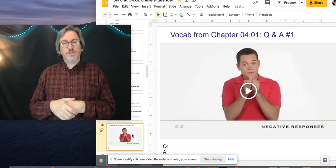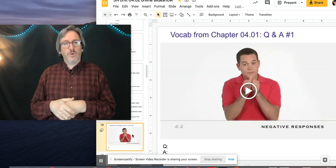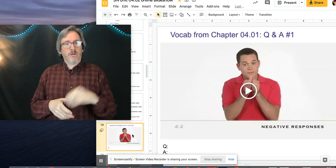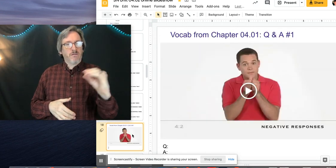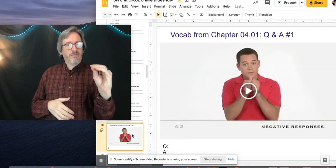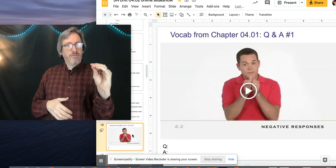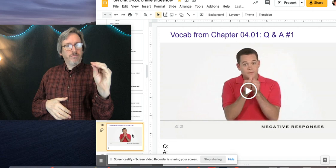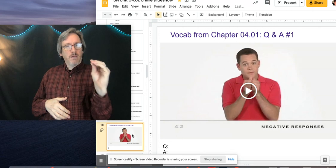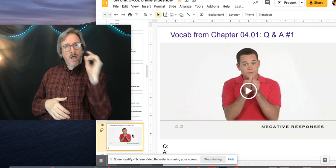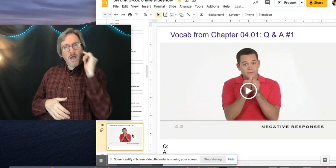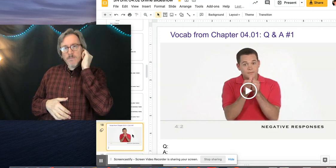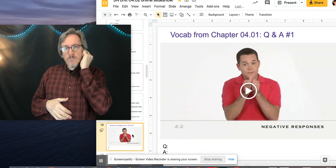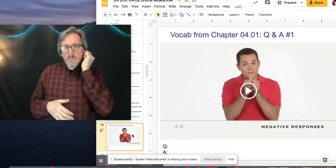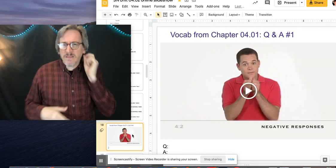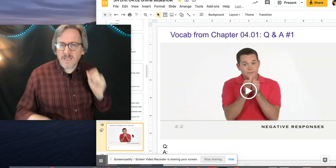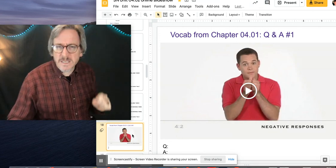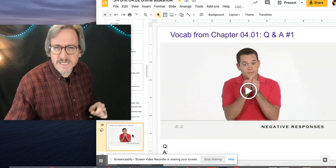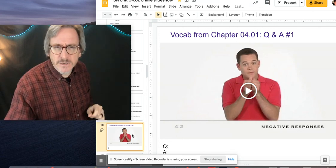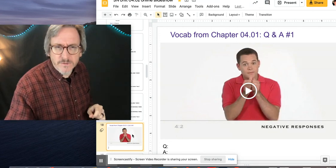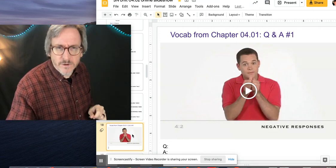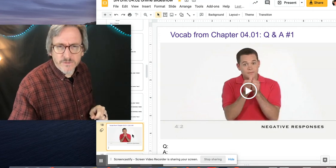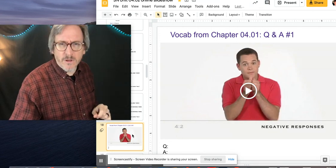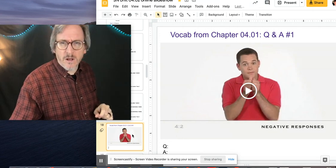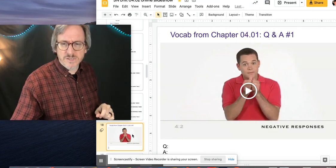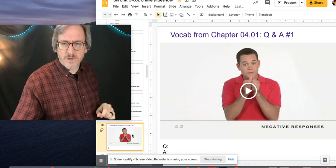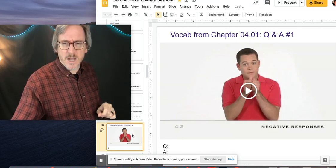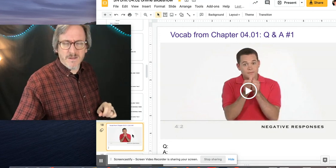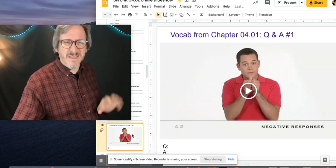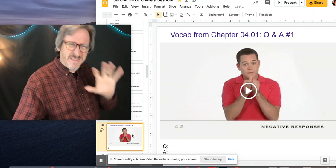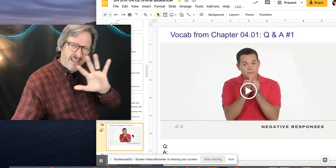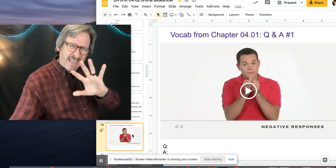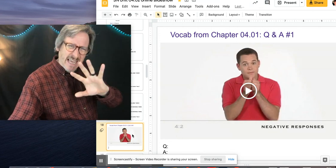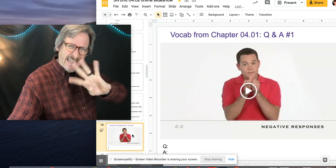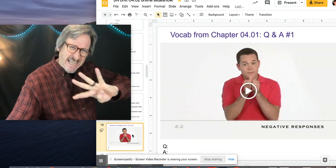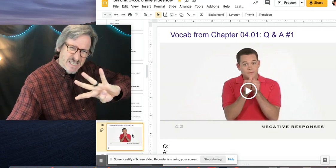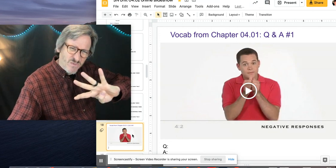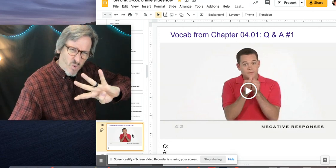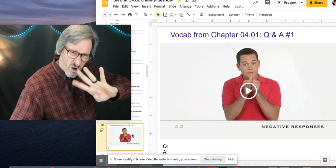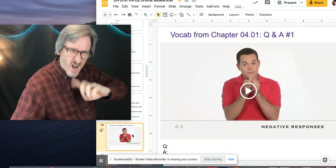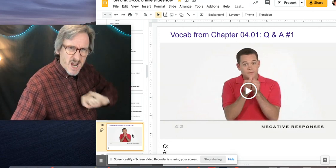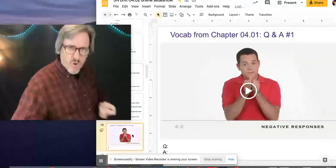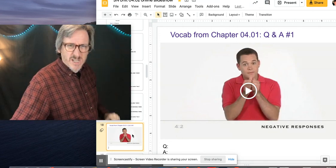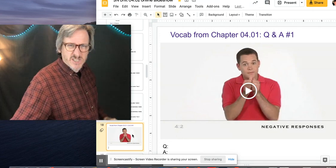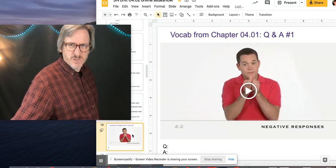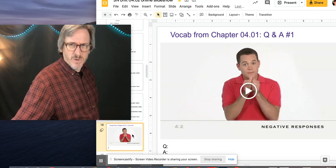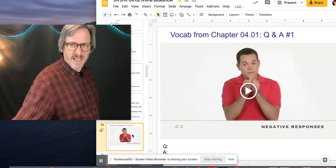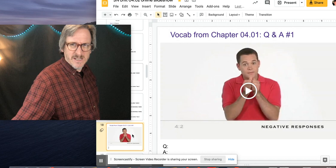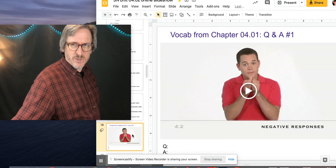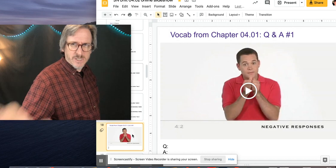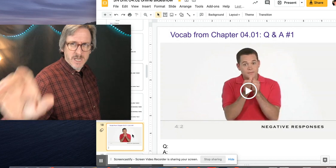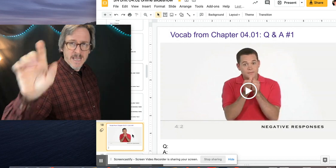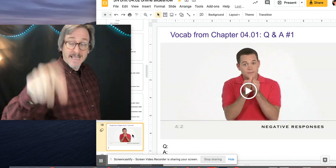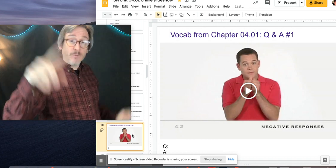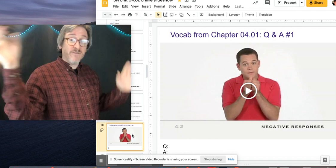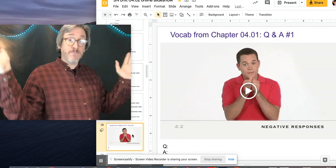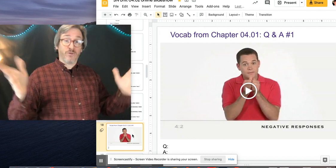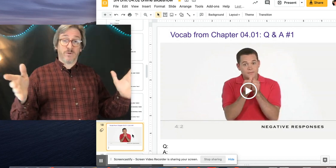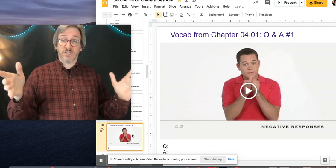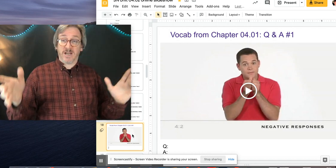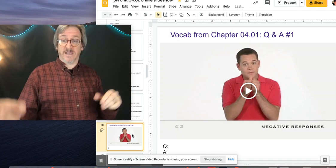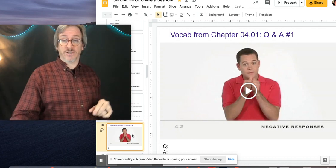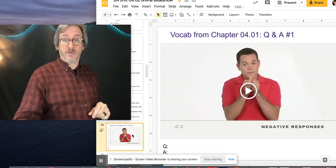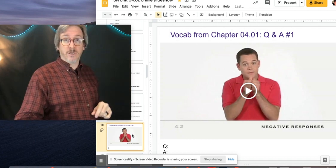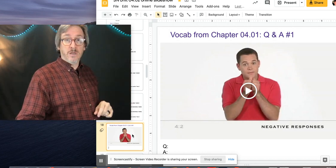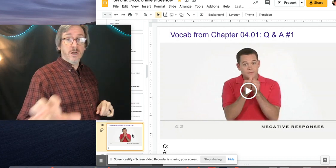So there are, I think it's here. There's also a couple, I think, I think it's four questions with answers. Here we have both